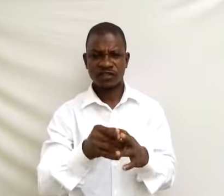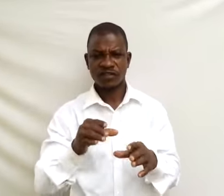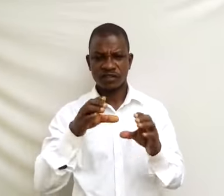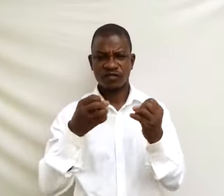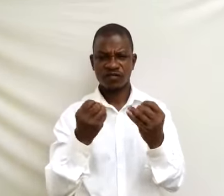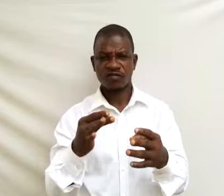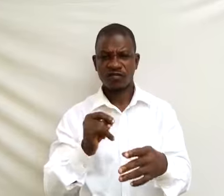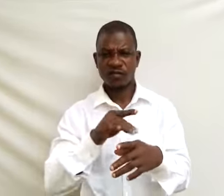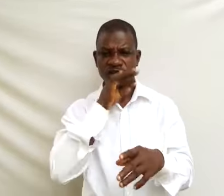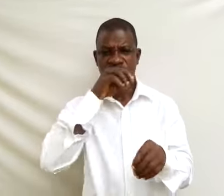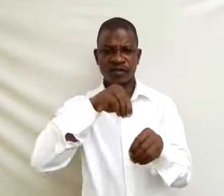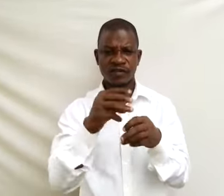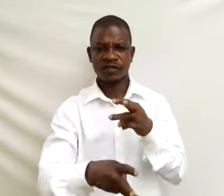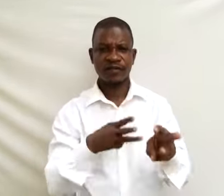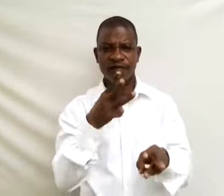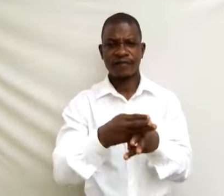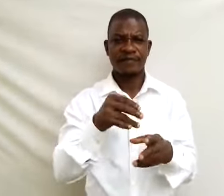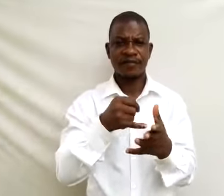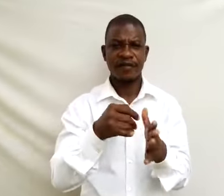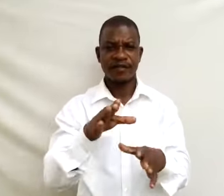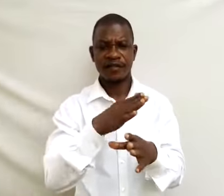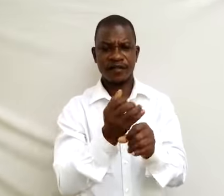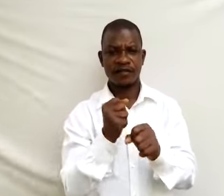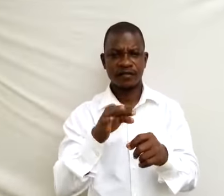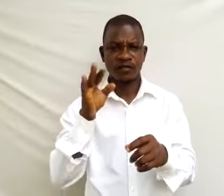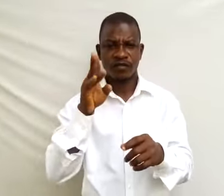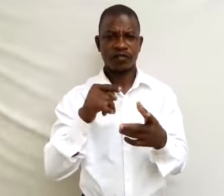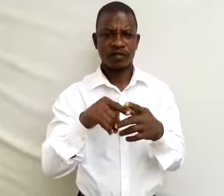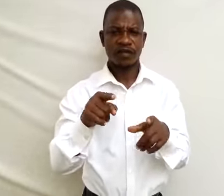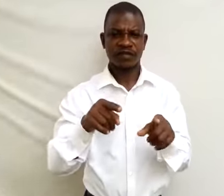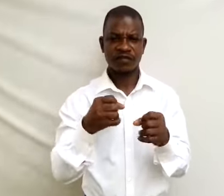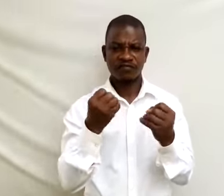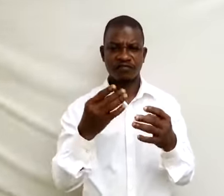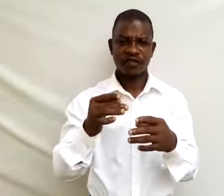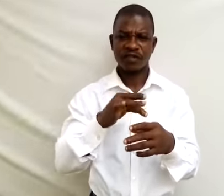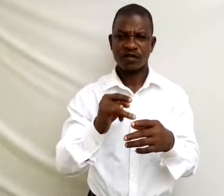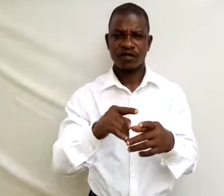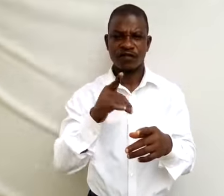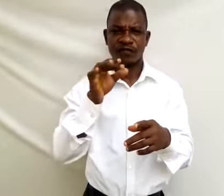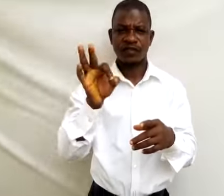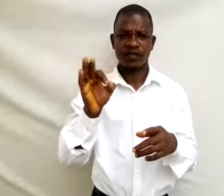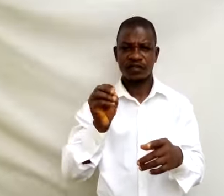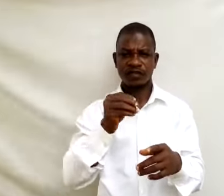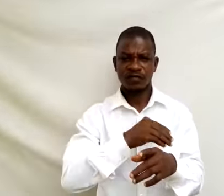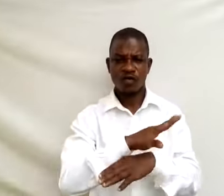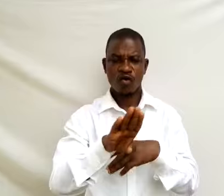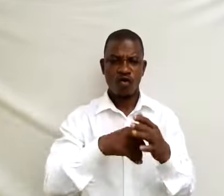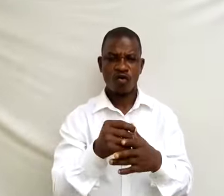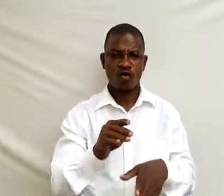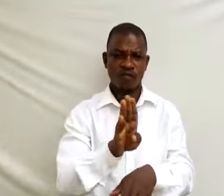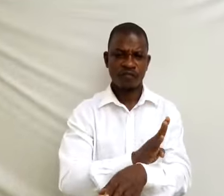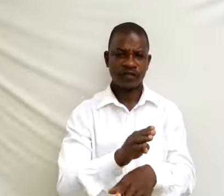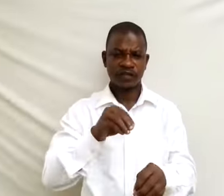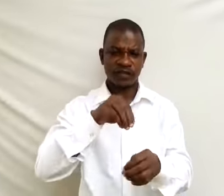and takes up as much as 90% of all businesses in a country.